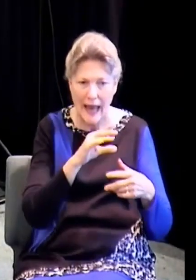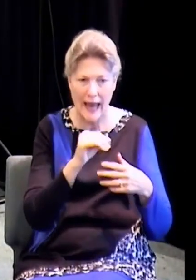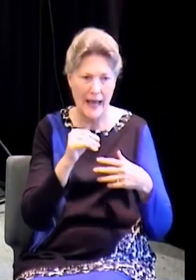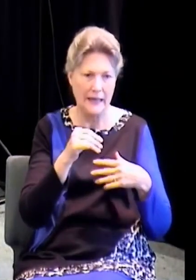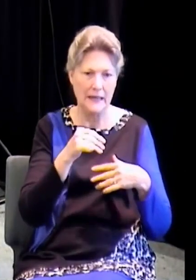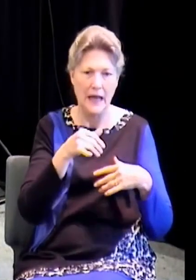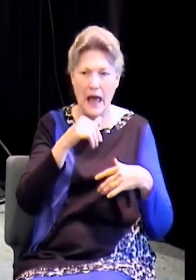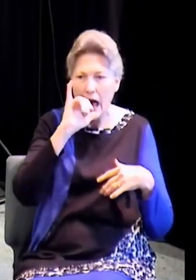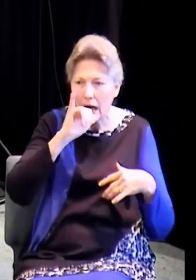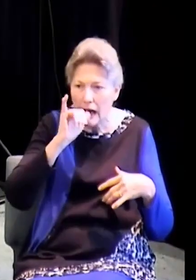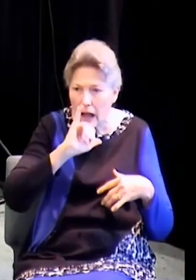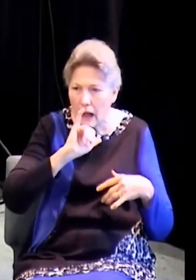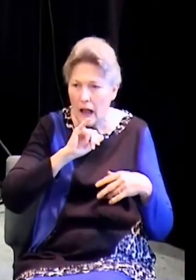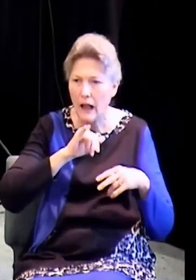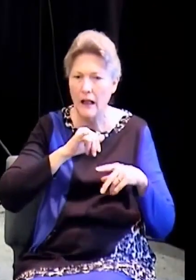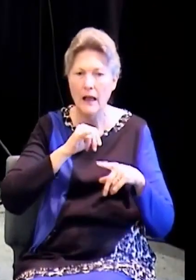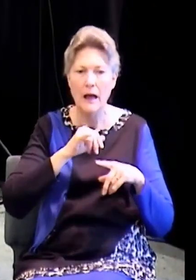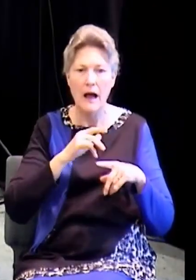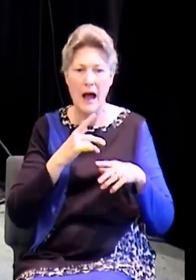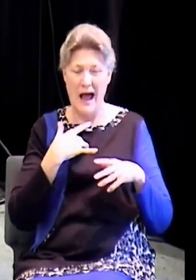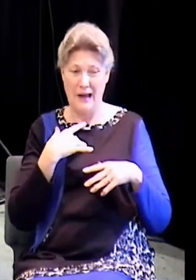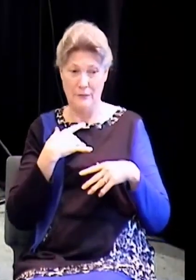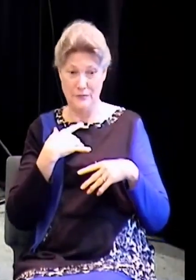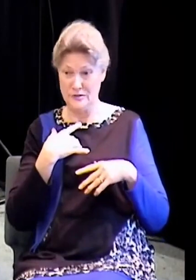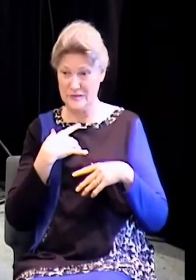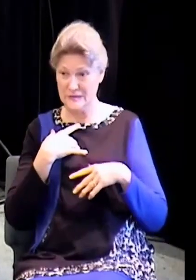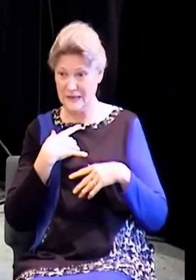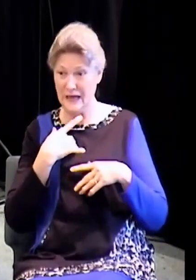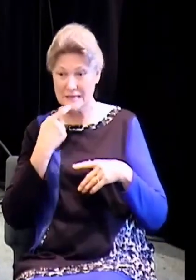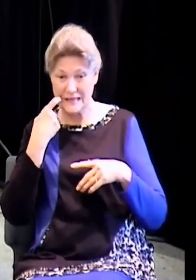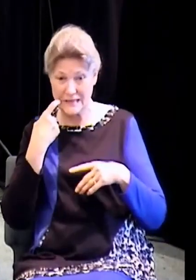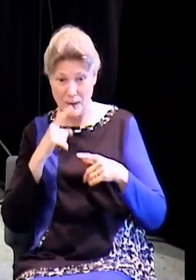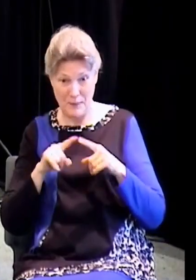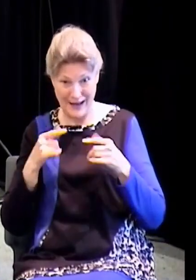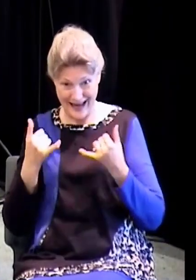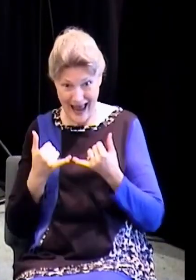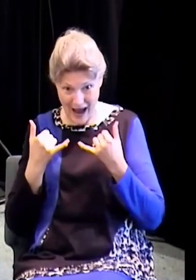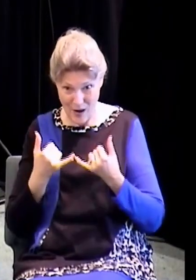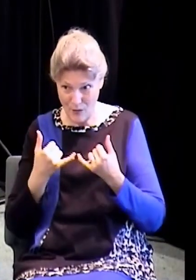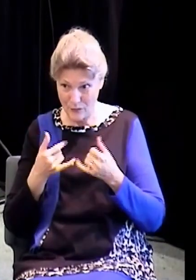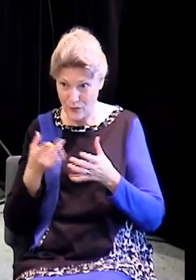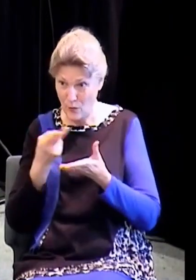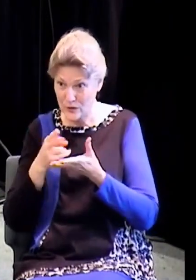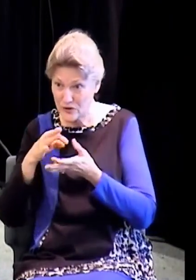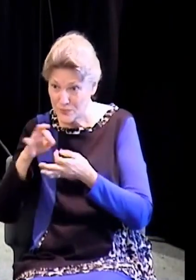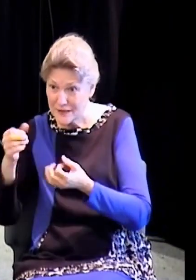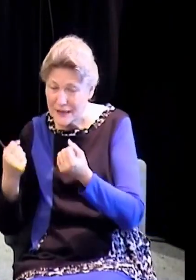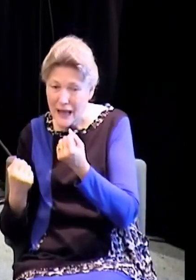now, helping me, bringing me, bringing me to birth, bringing me to maturity.